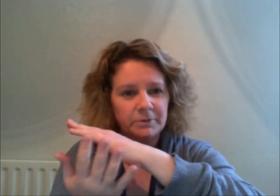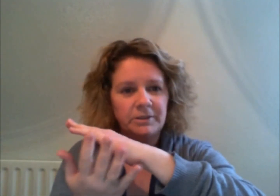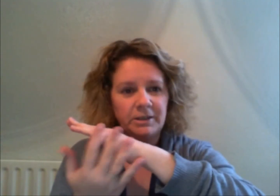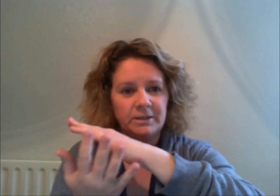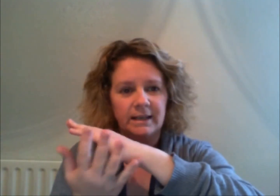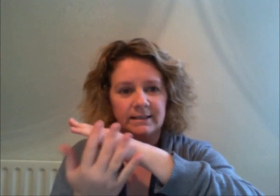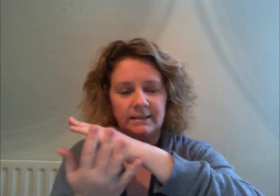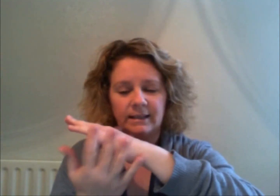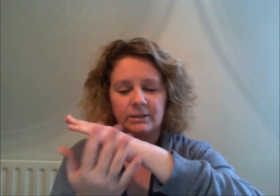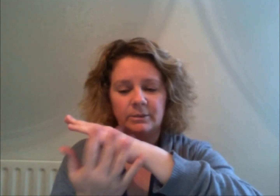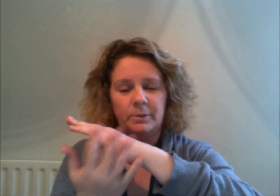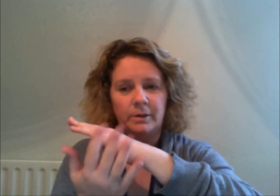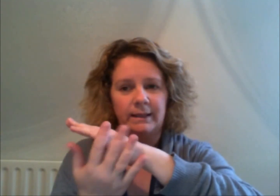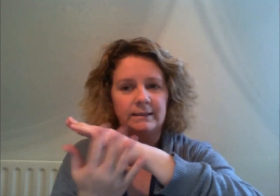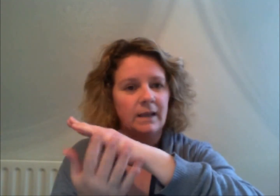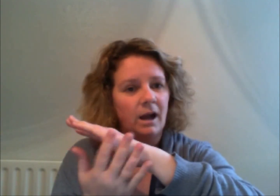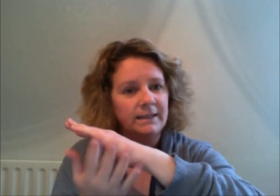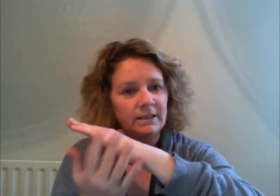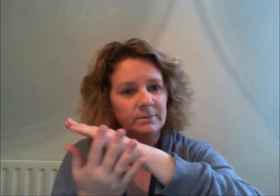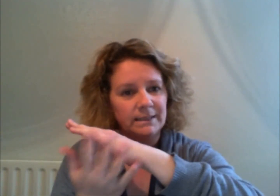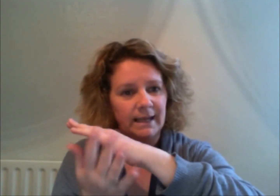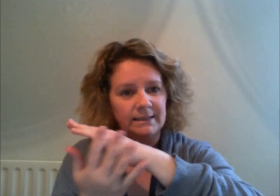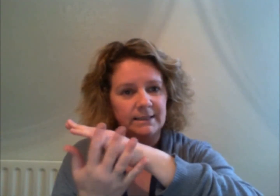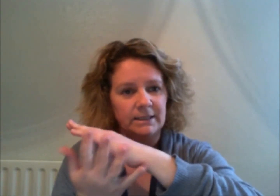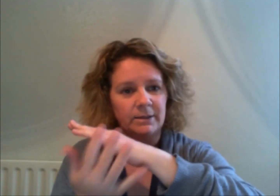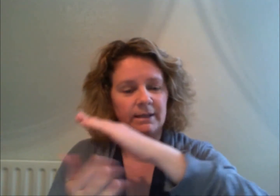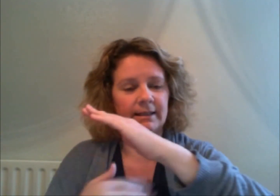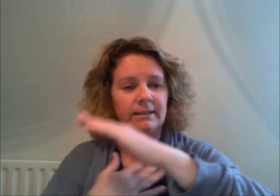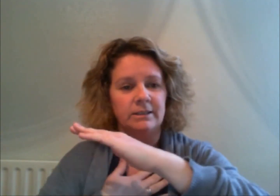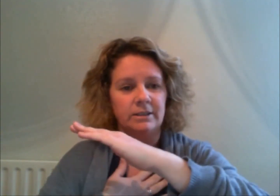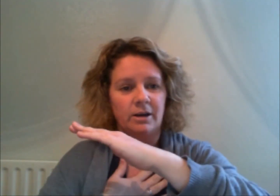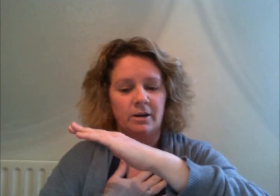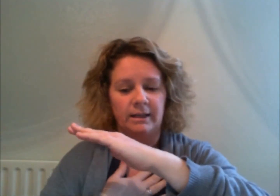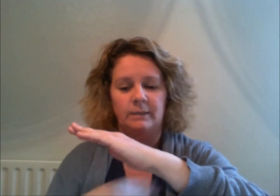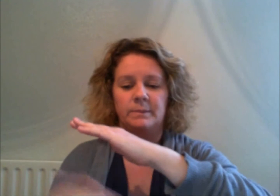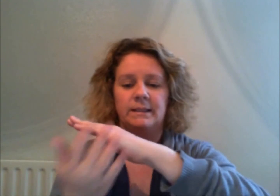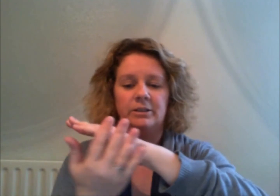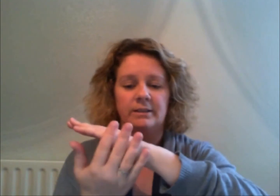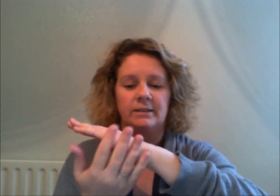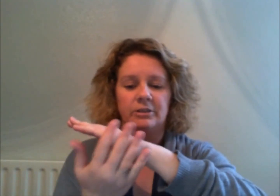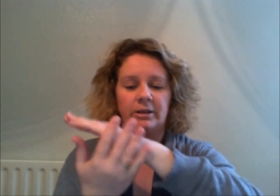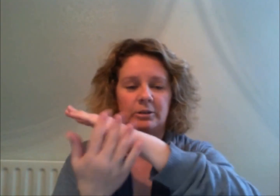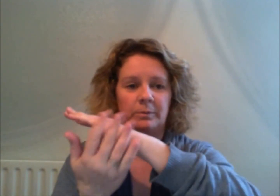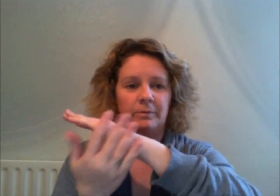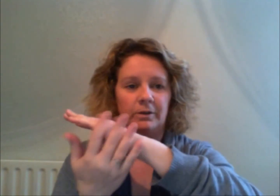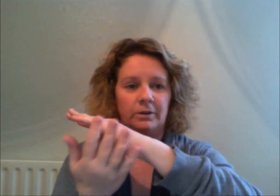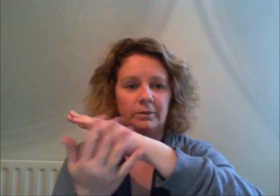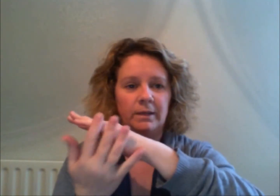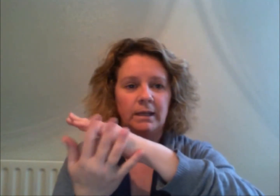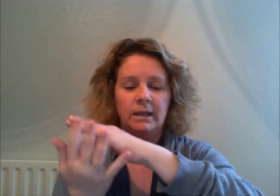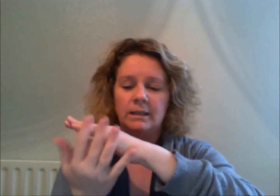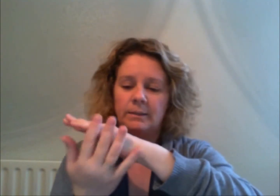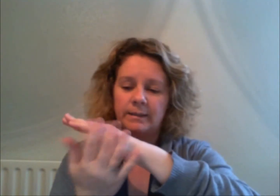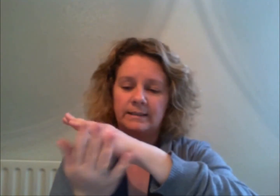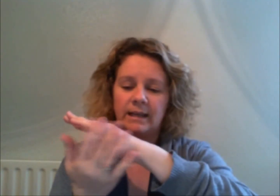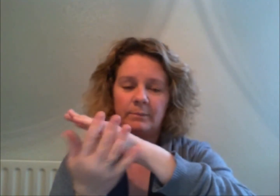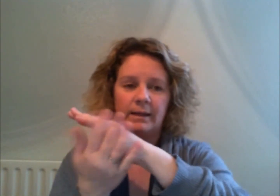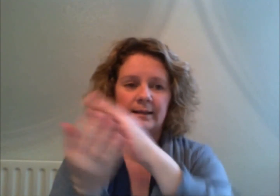do use it as a set up point I don't tend to I tend to do the heart healing position as I showed you before so we can tap like